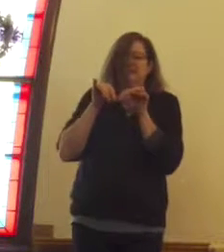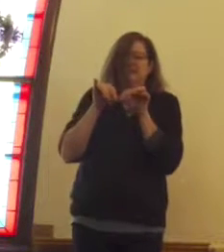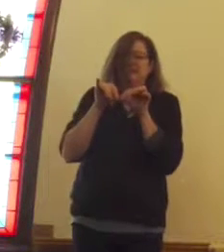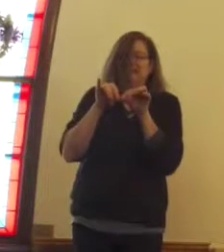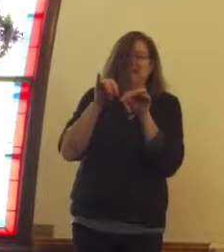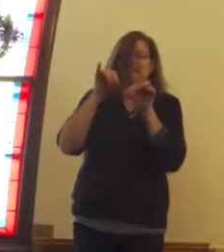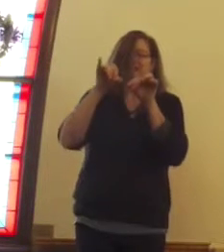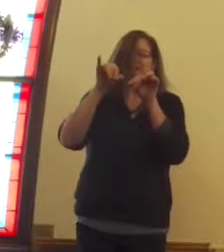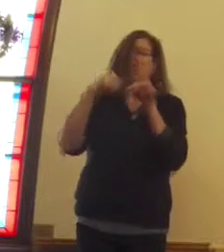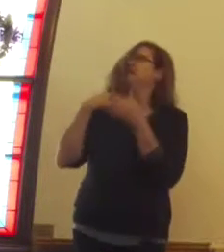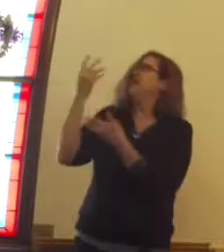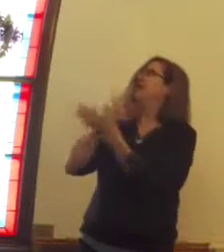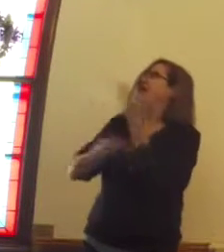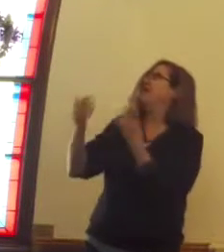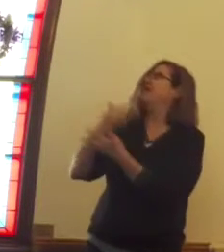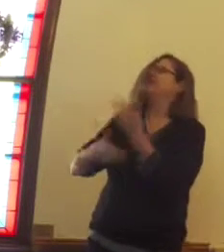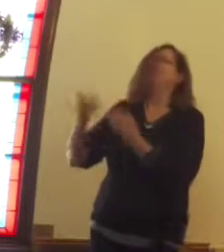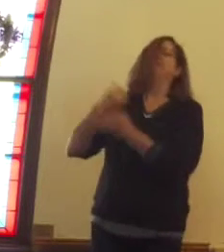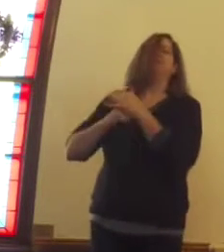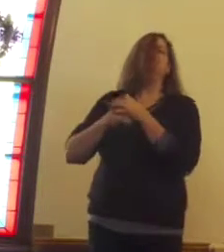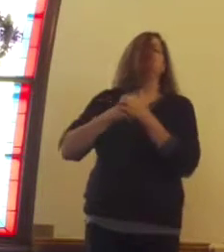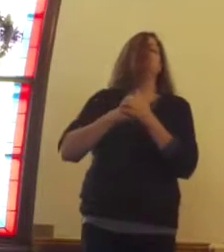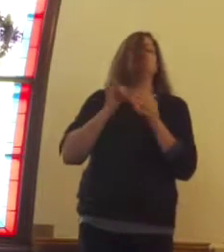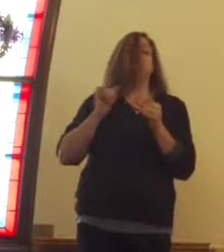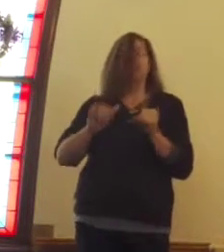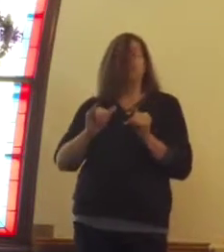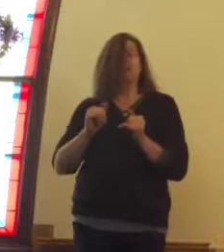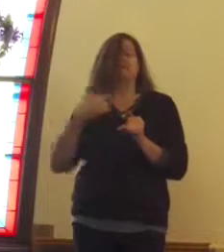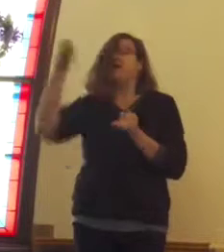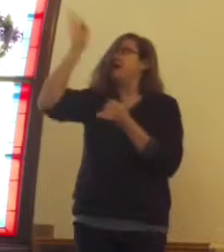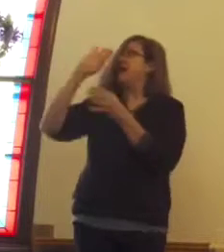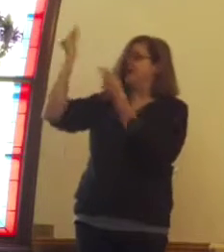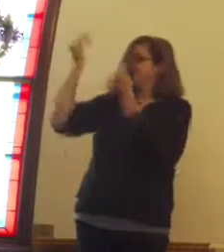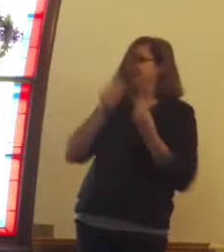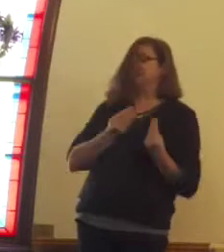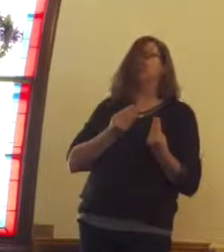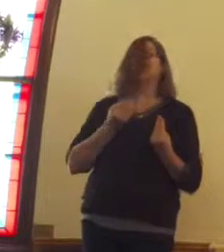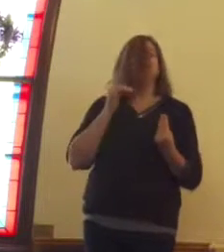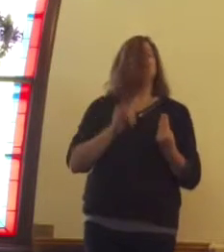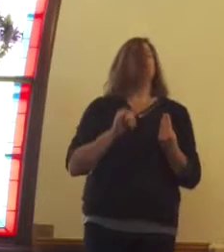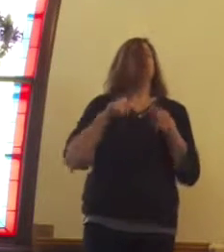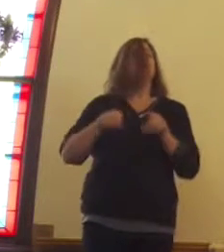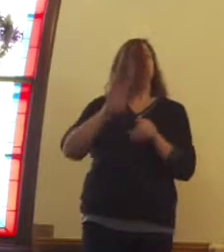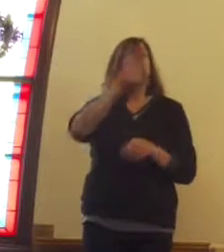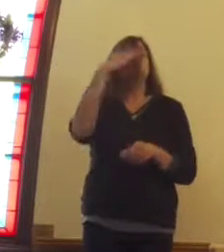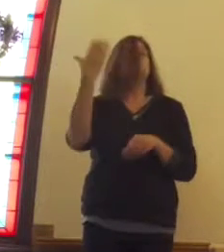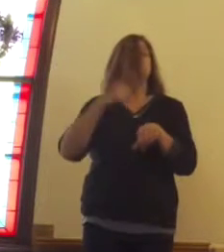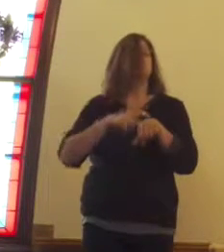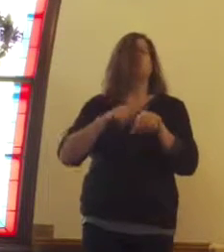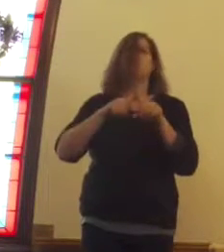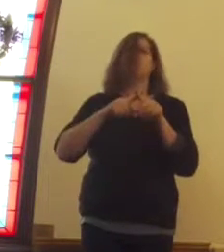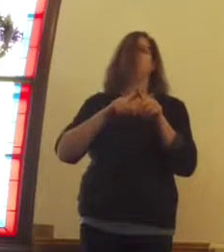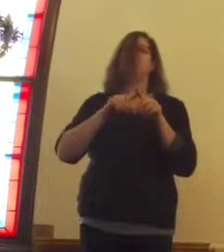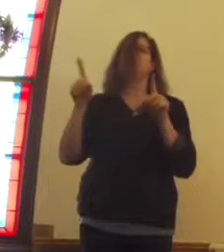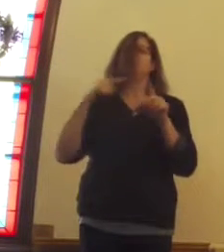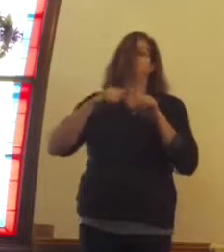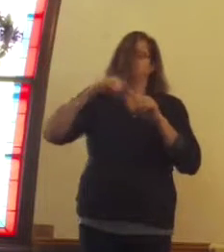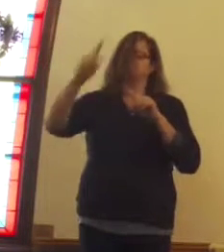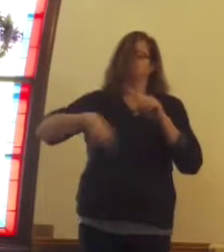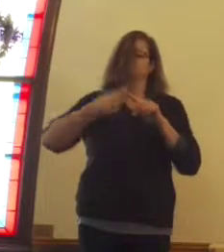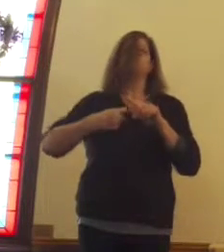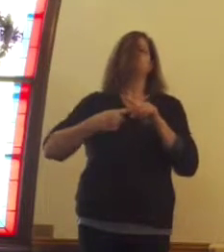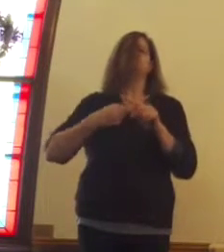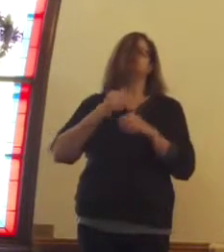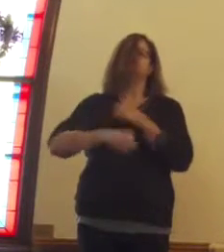In all honesty, I think this love that God brings to us is not just during the Christmas time season, but is throughout the year, and we don't realize that.